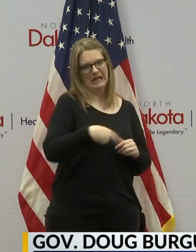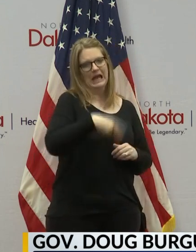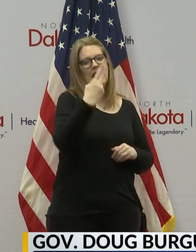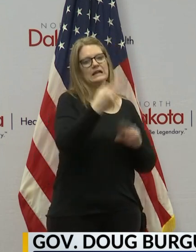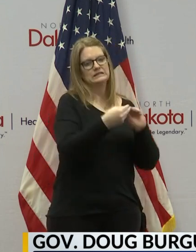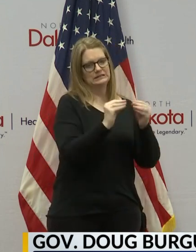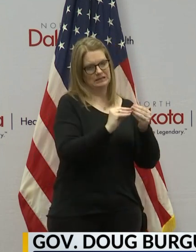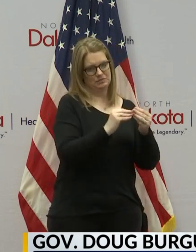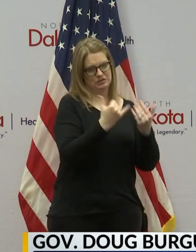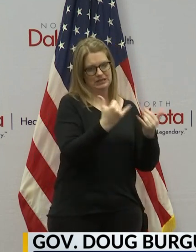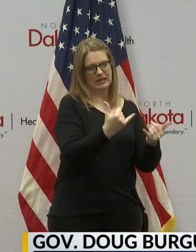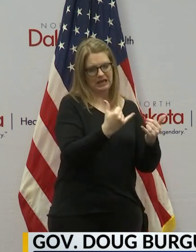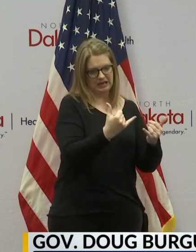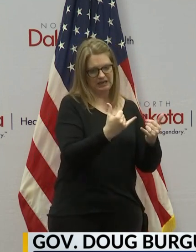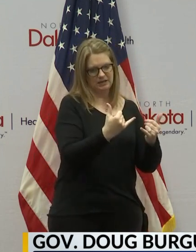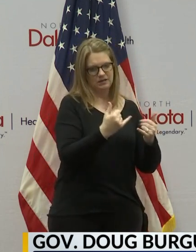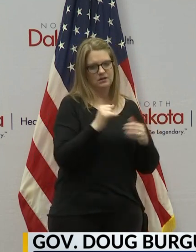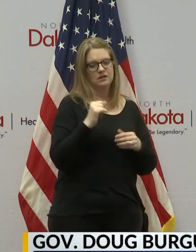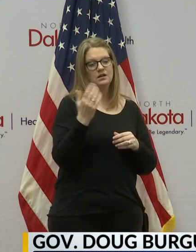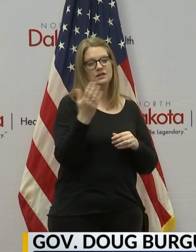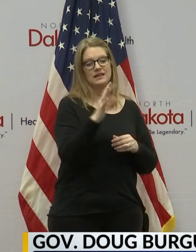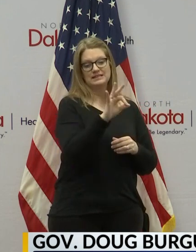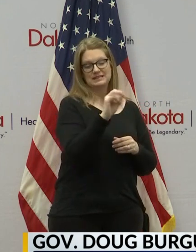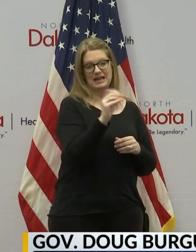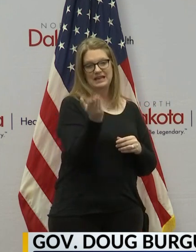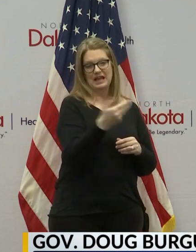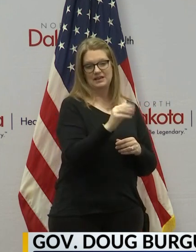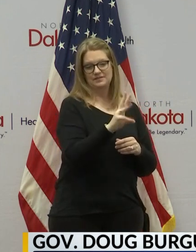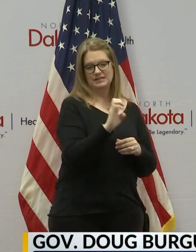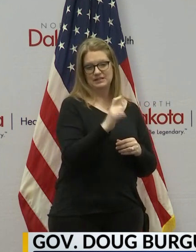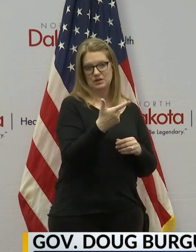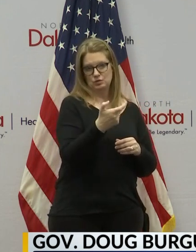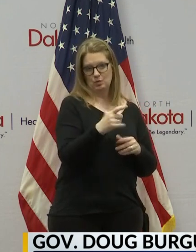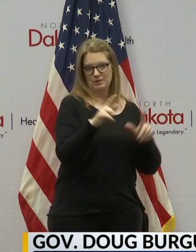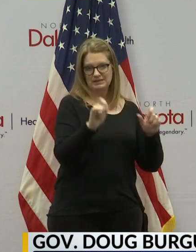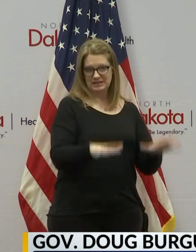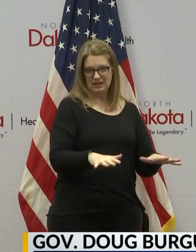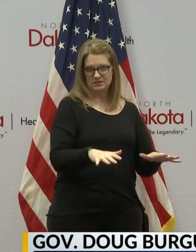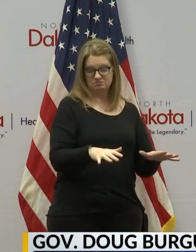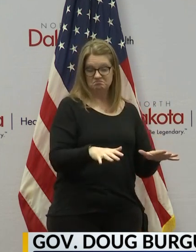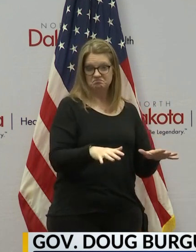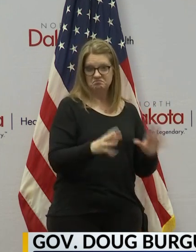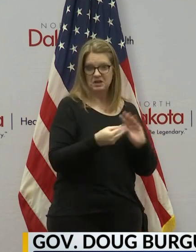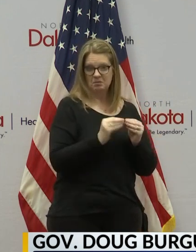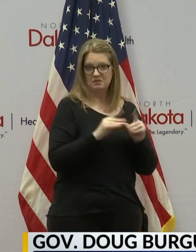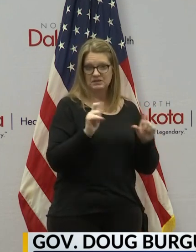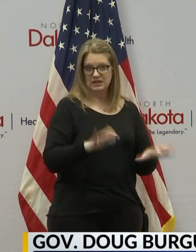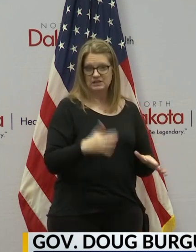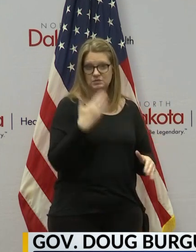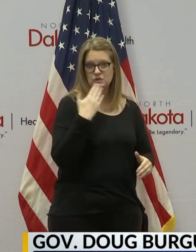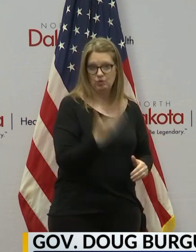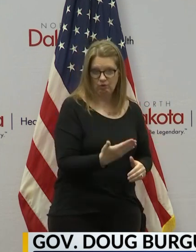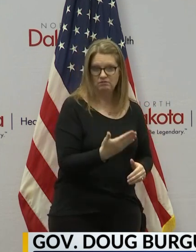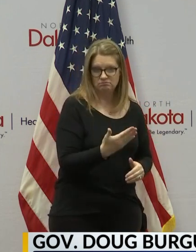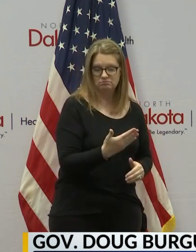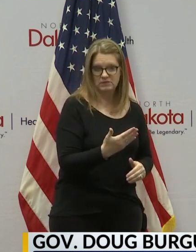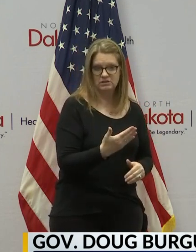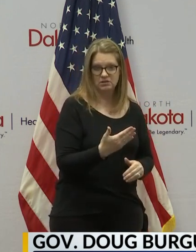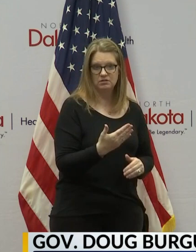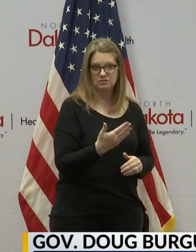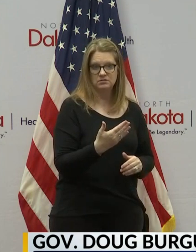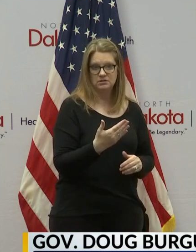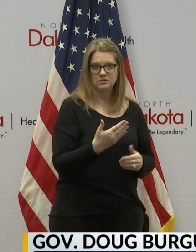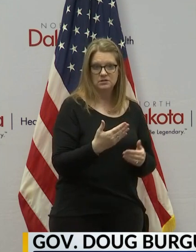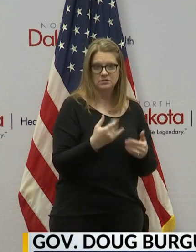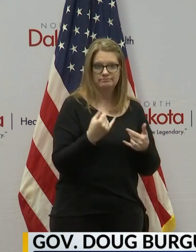that comes out of 621 tests so we had a very positive testing day yesterday again in terms of test counts